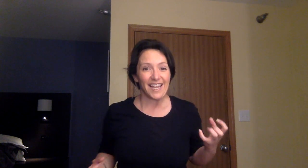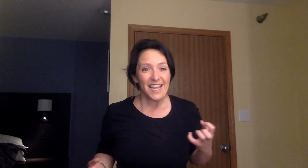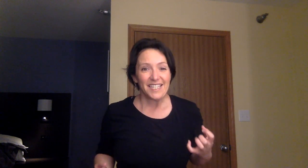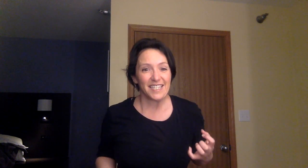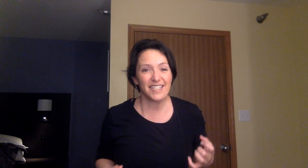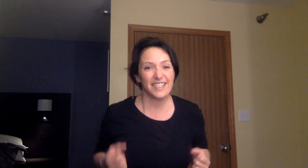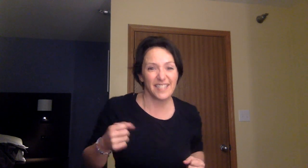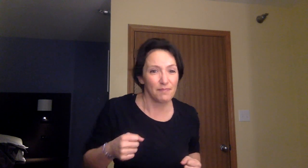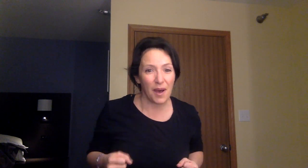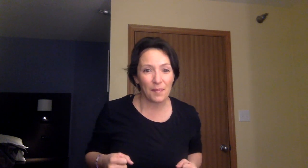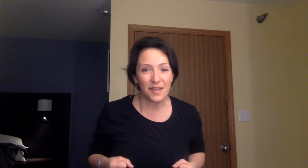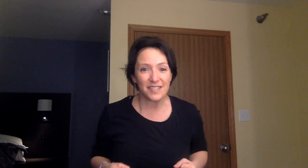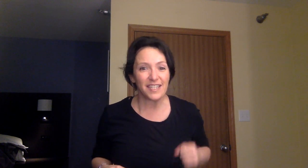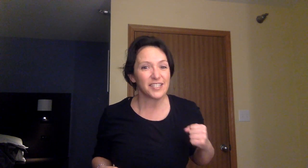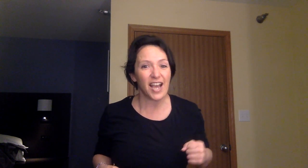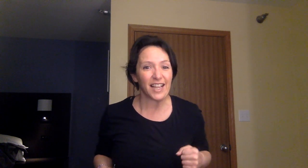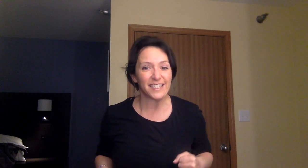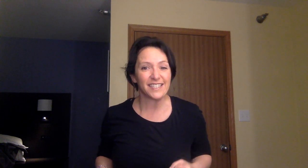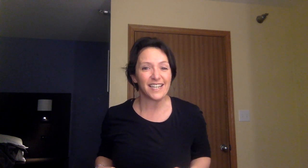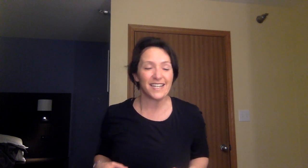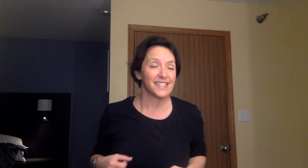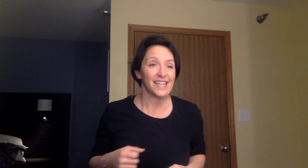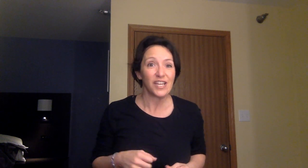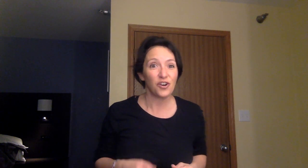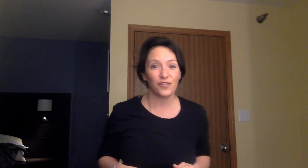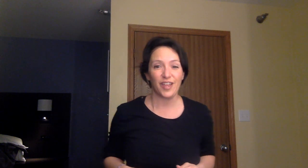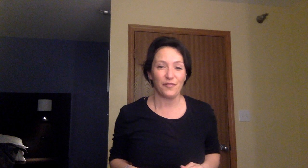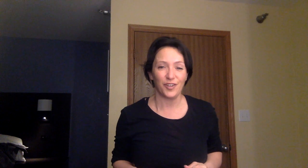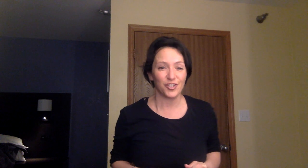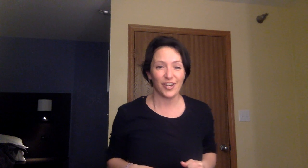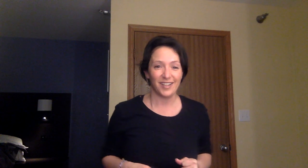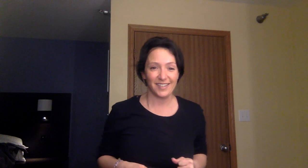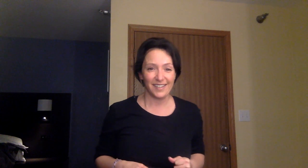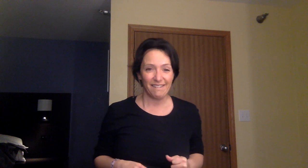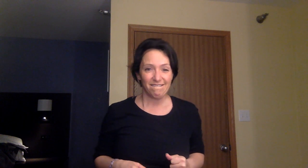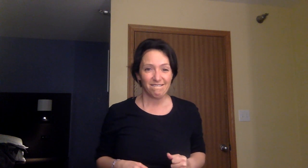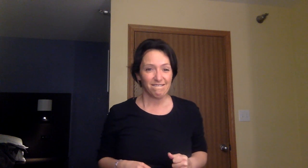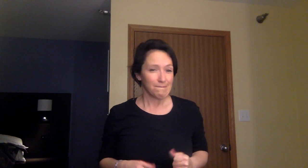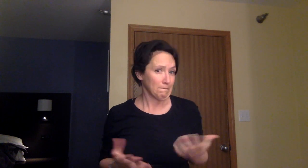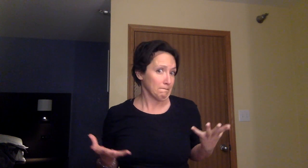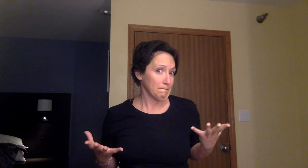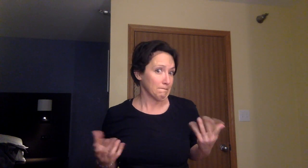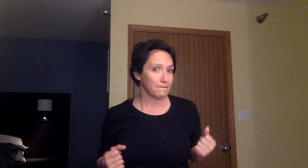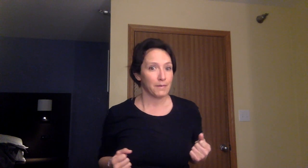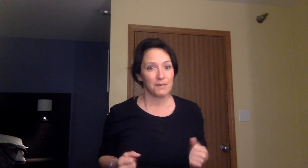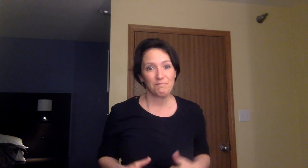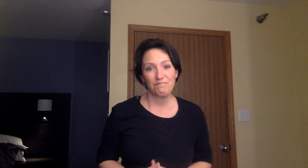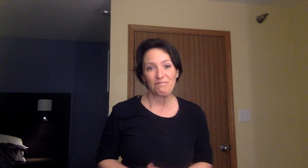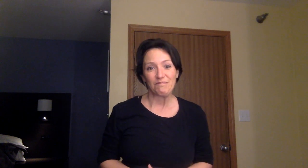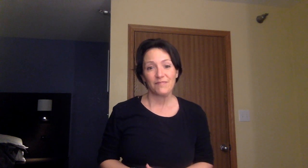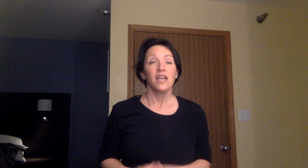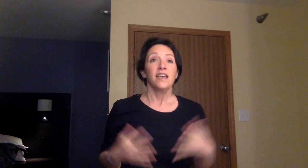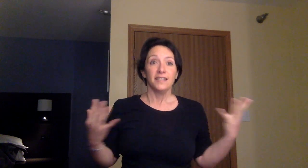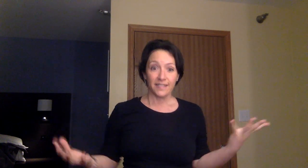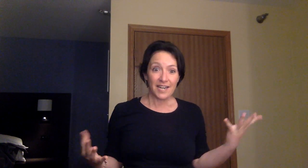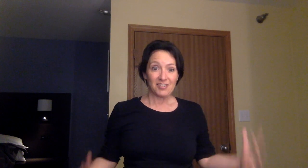to step up to the challenge and take over that functionality. Maybe. Maybe. Stairs.